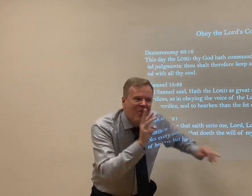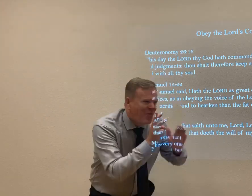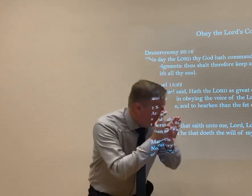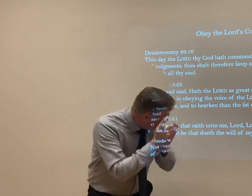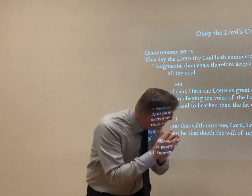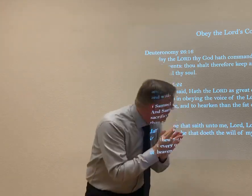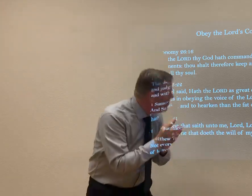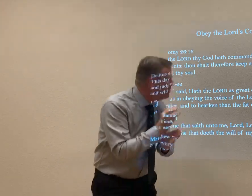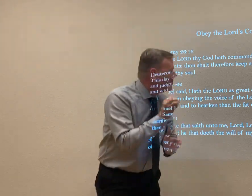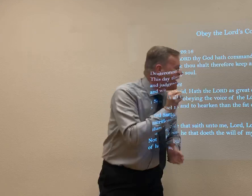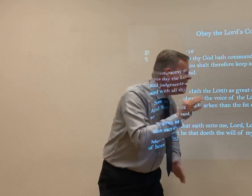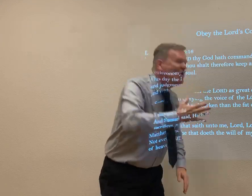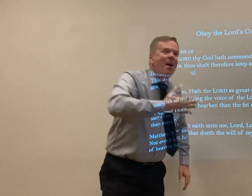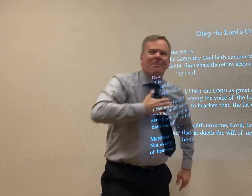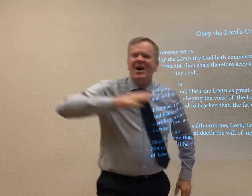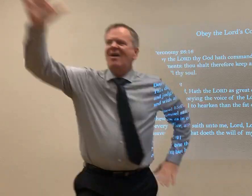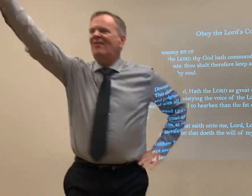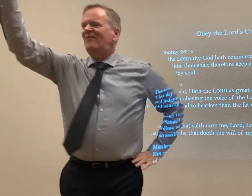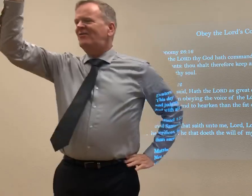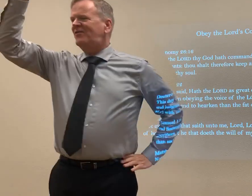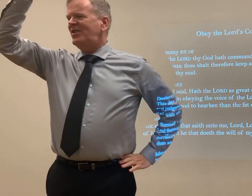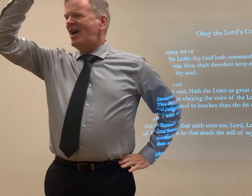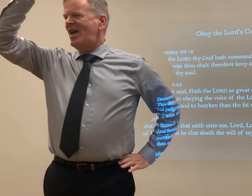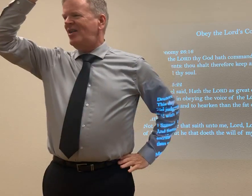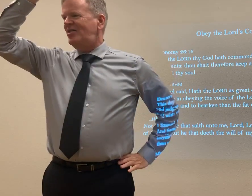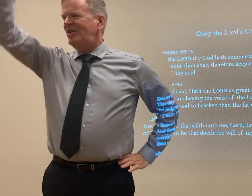of my faith. Father.